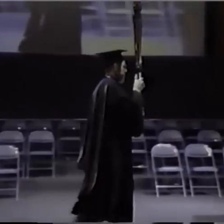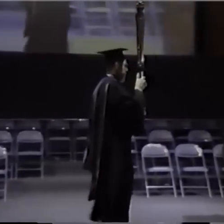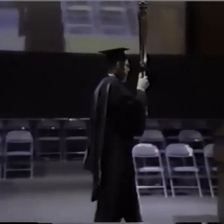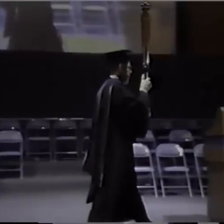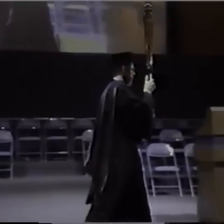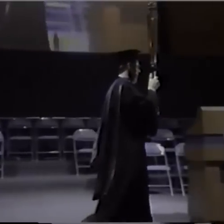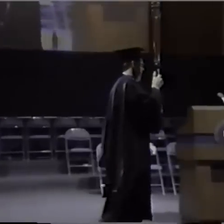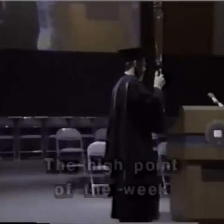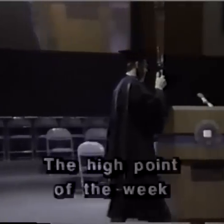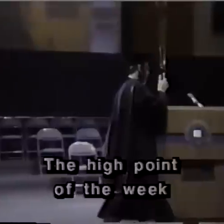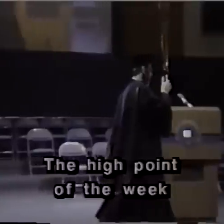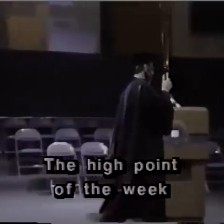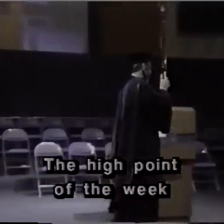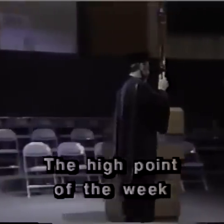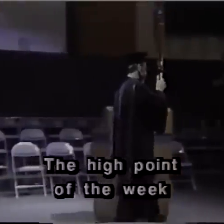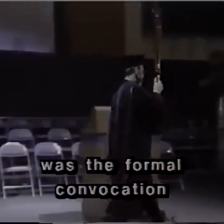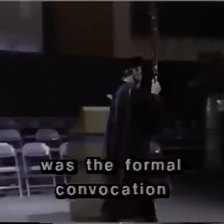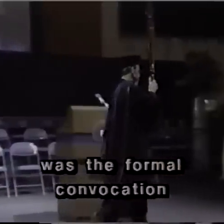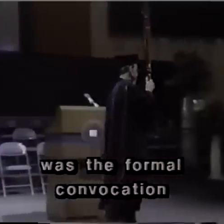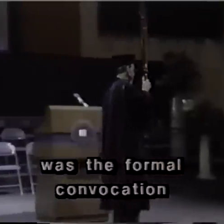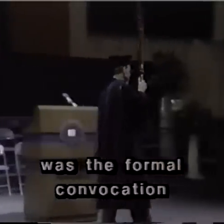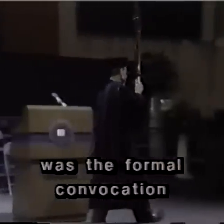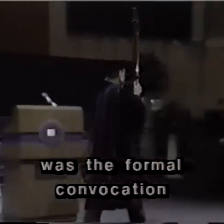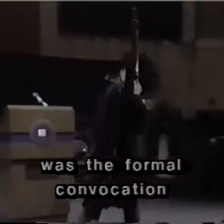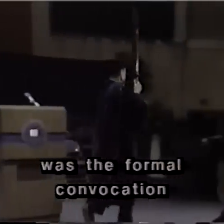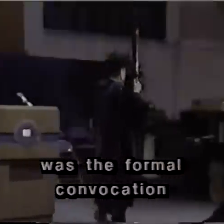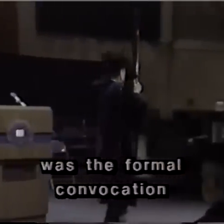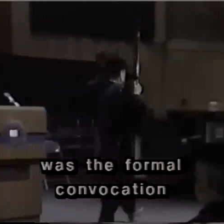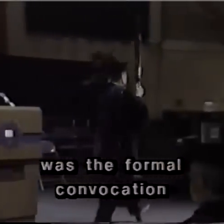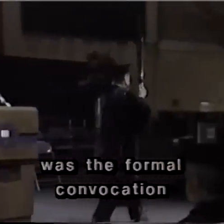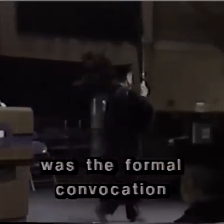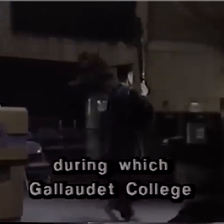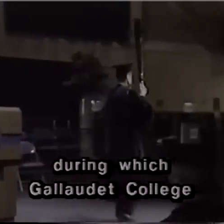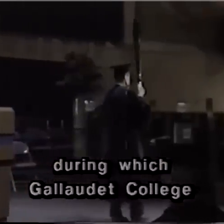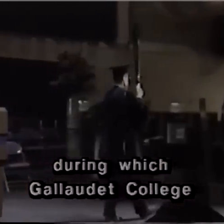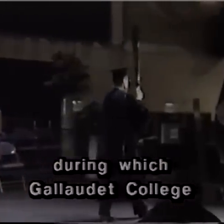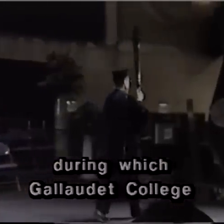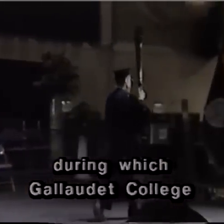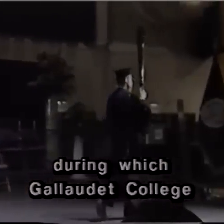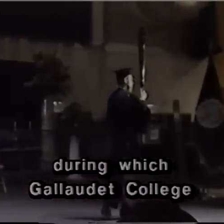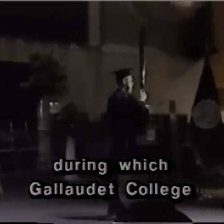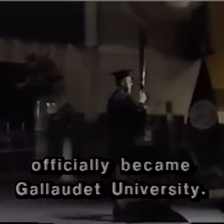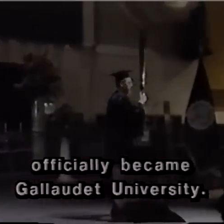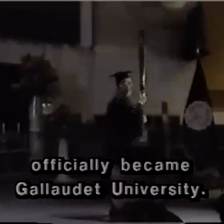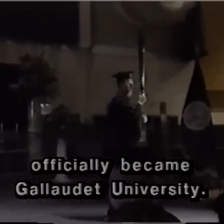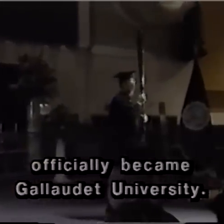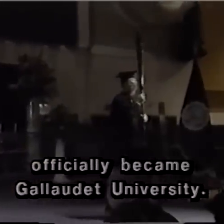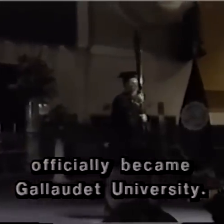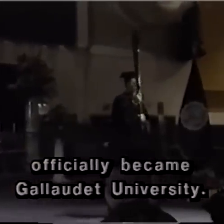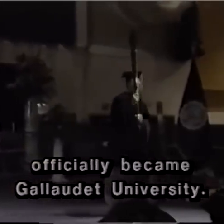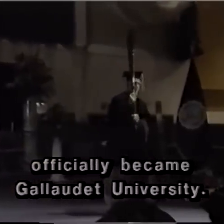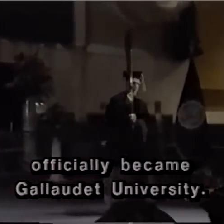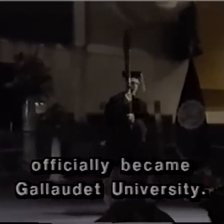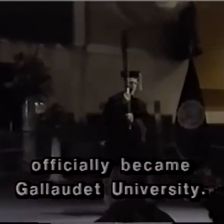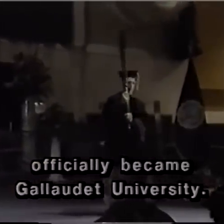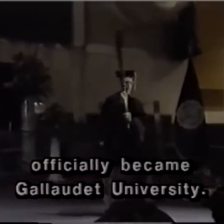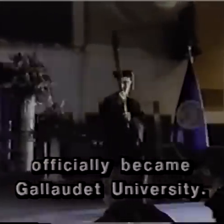The high point of the week was the formal convocation during which Gallaudet College officially became Gallaudet University.